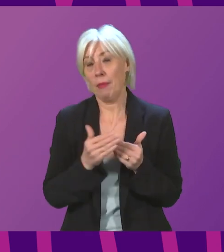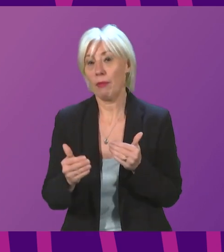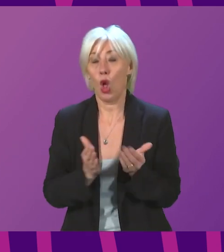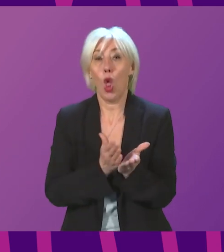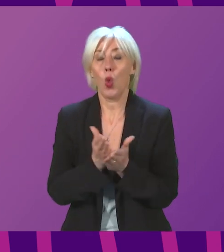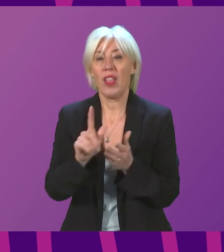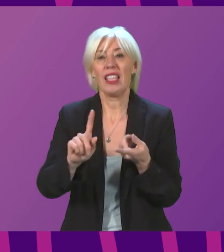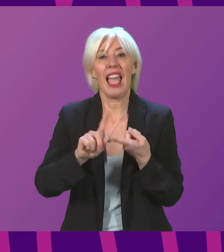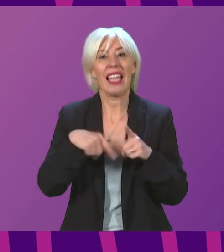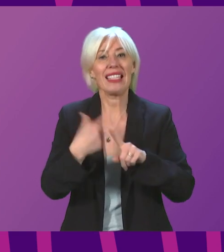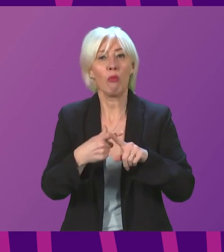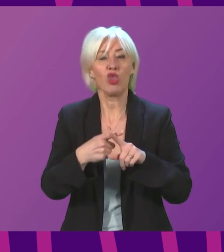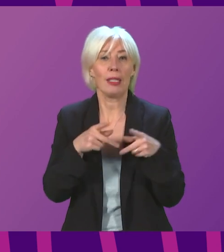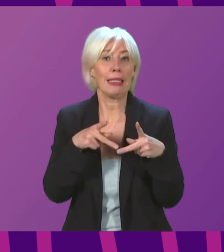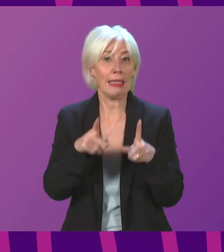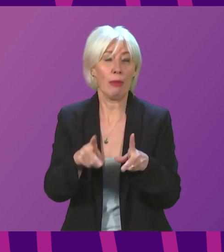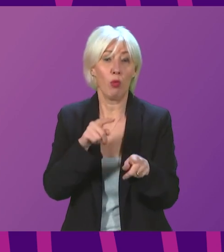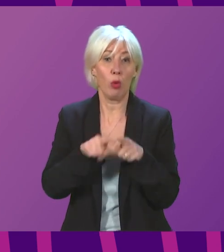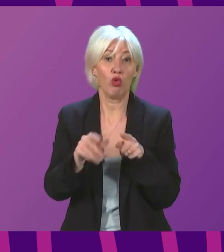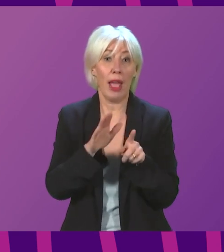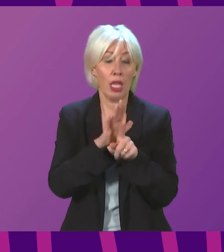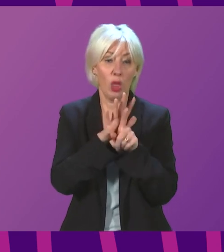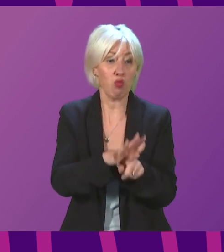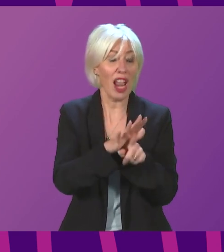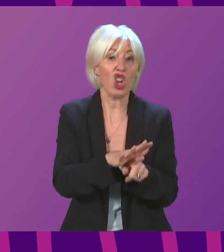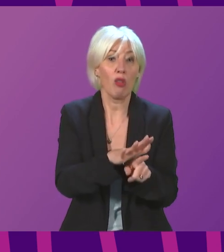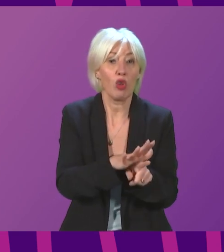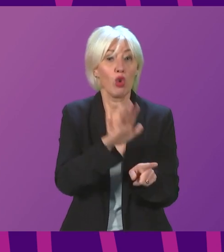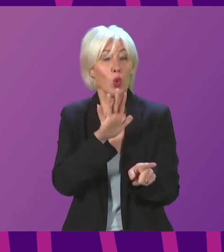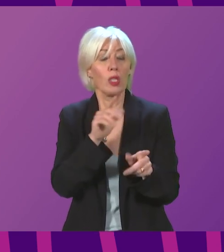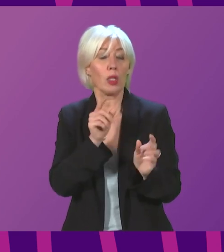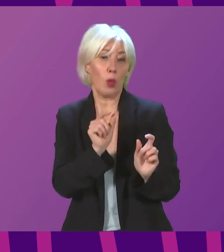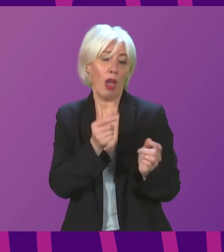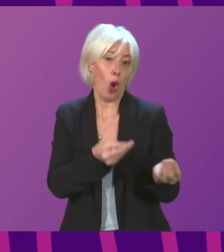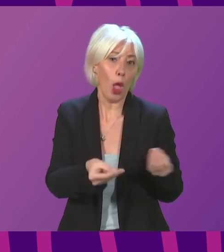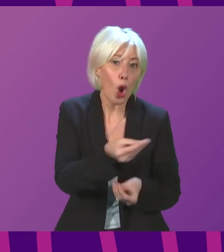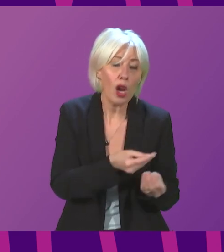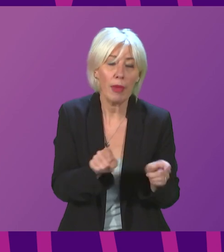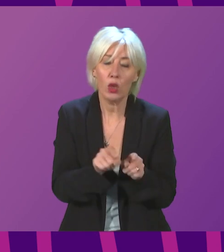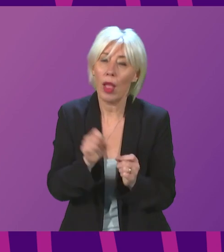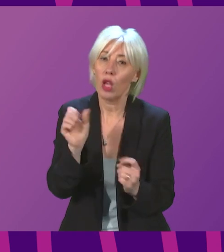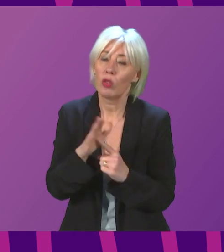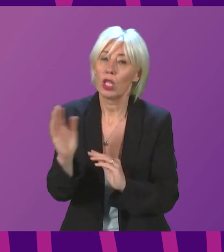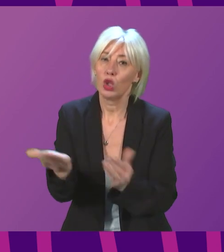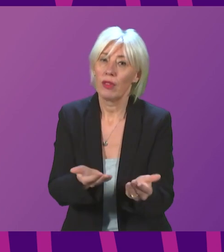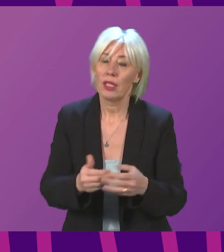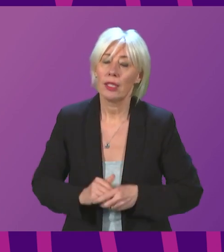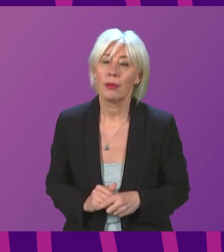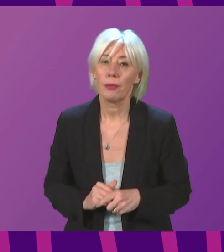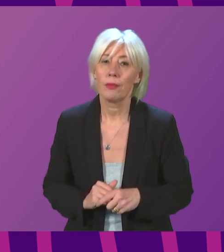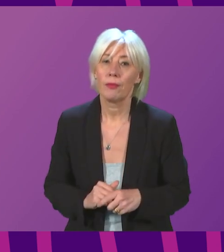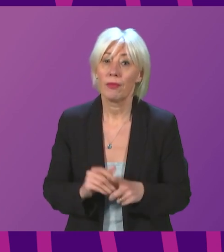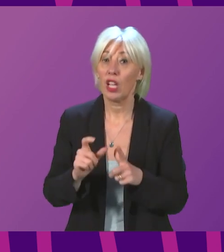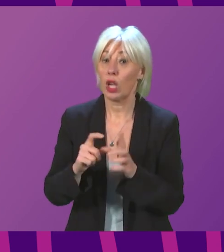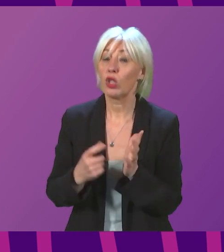exemption scheme, we will work to alleviate the pressure that is being felt on the economy and particularly on critical services. Douglas Ross.